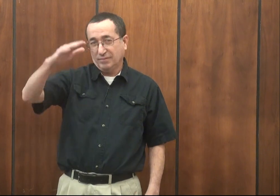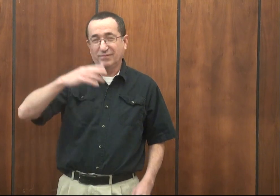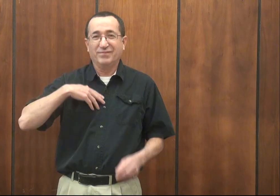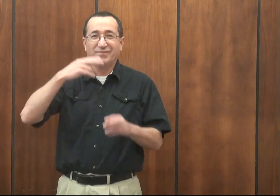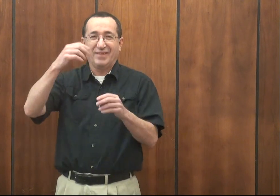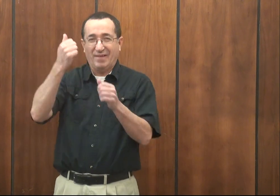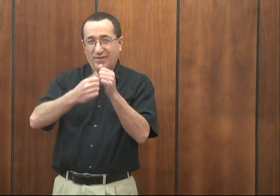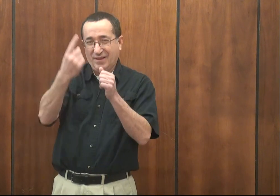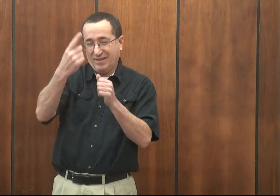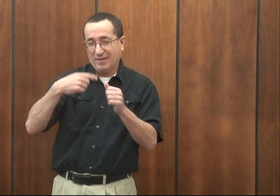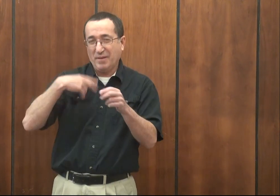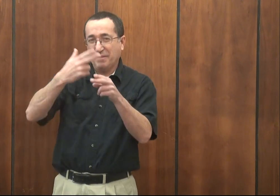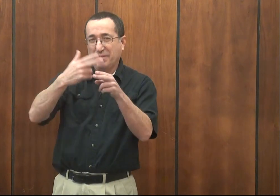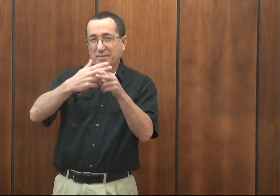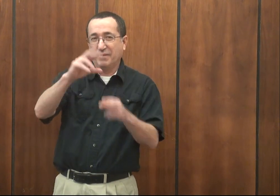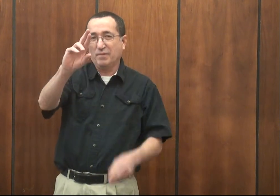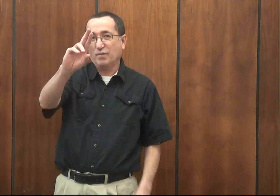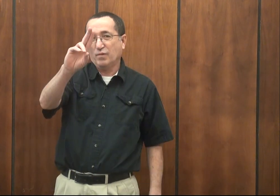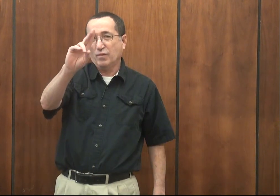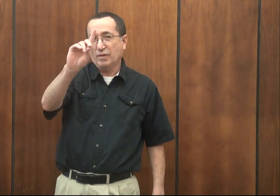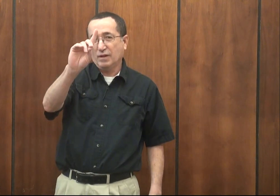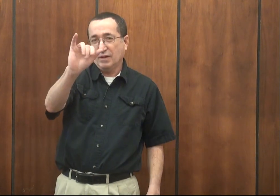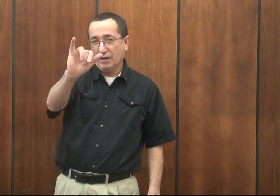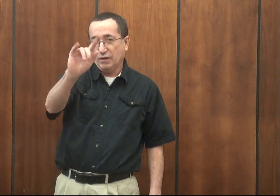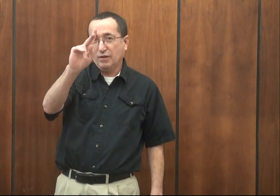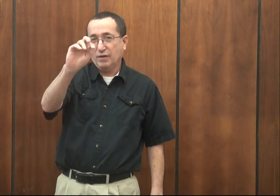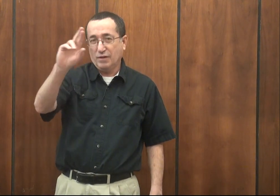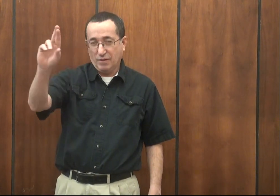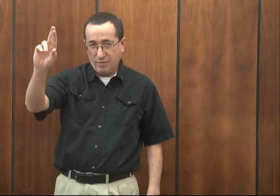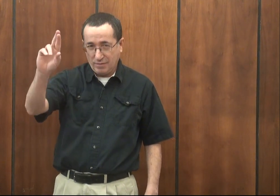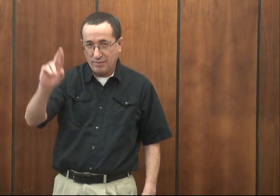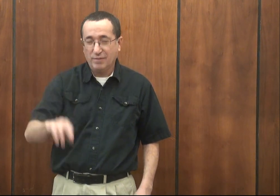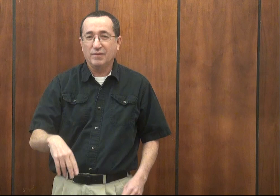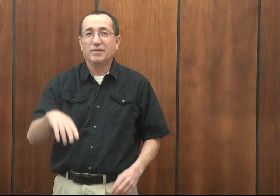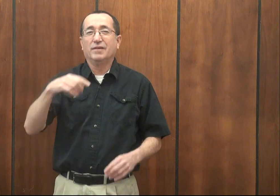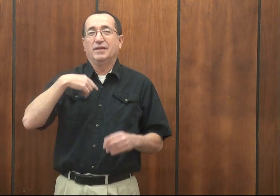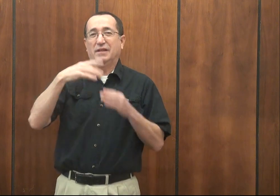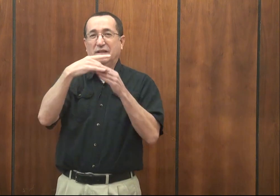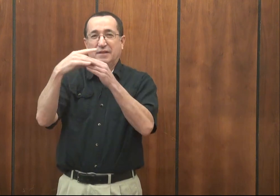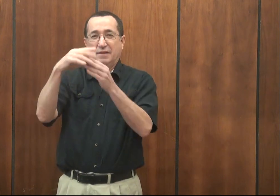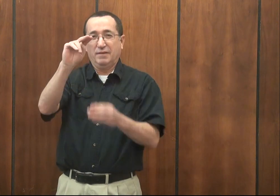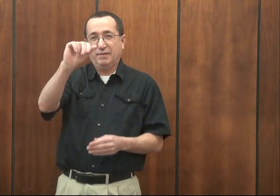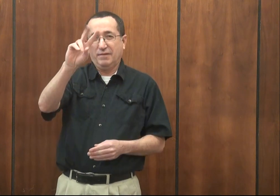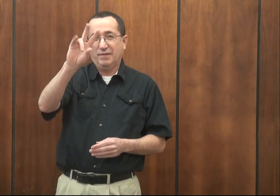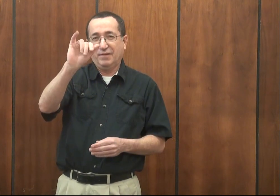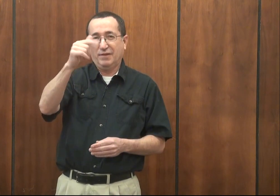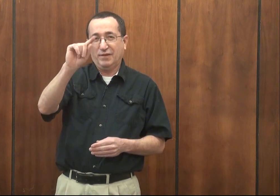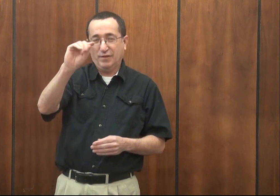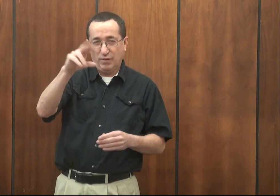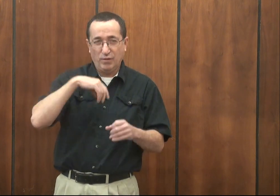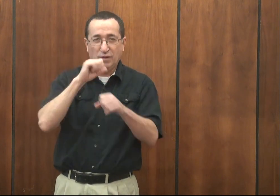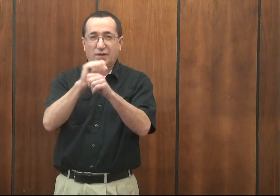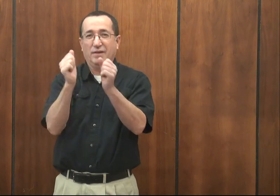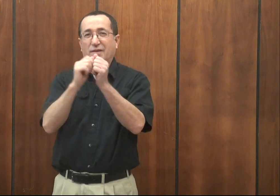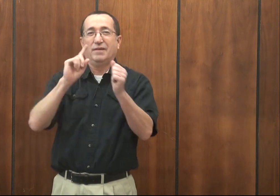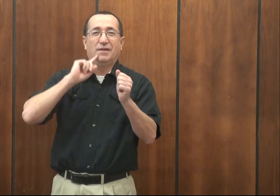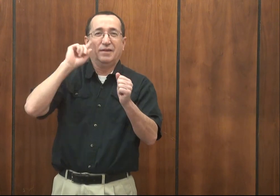Hello, everyone. My name is Rudy Kerr. I work with Bridges Navigator,